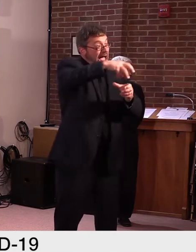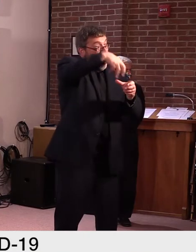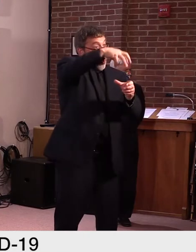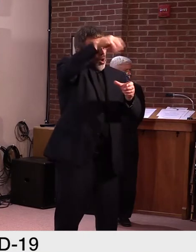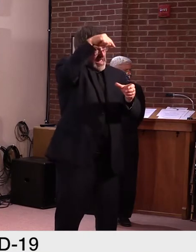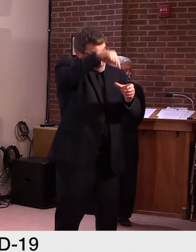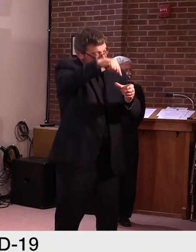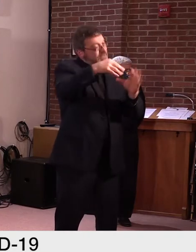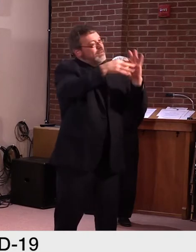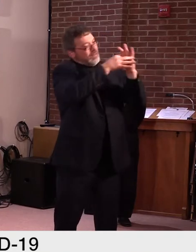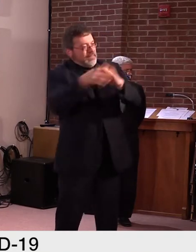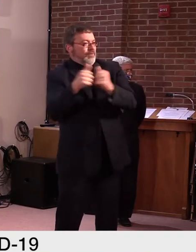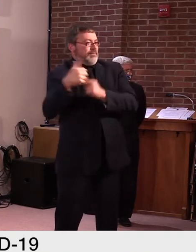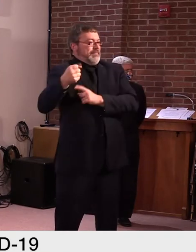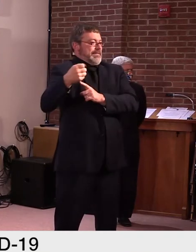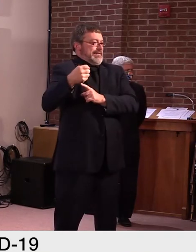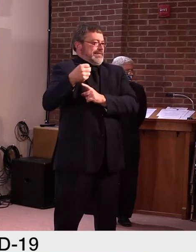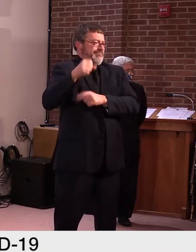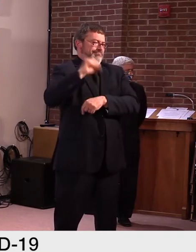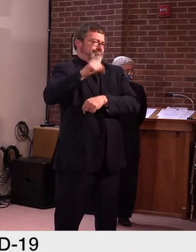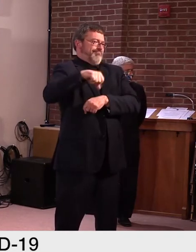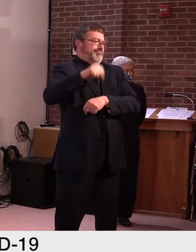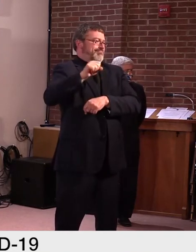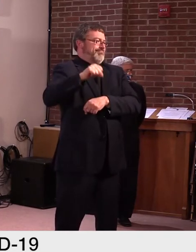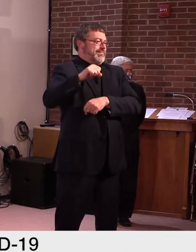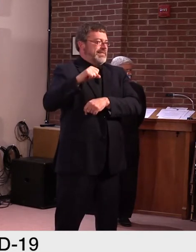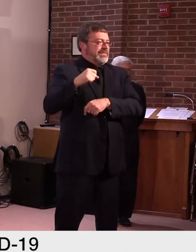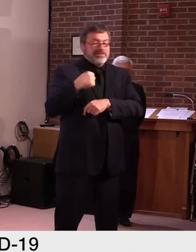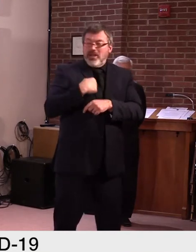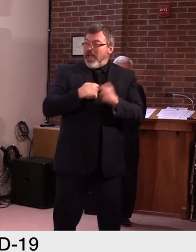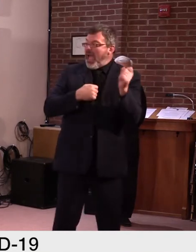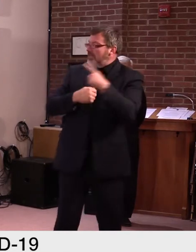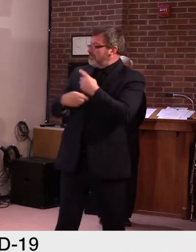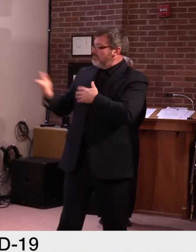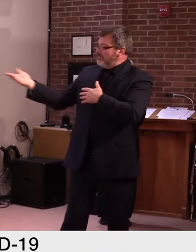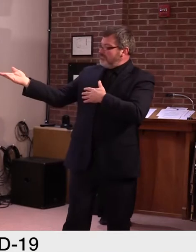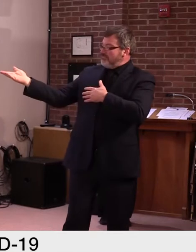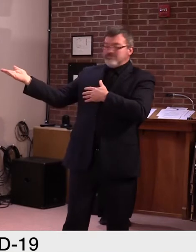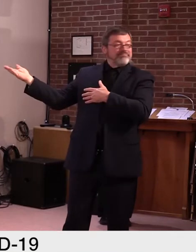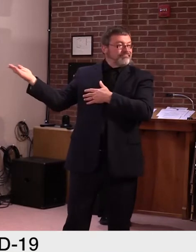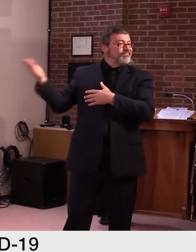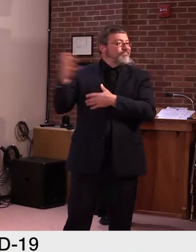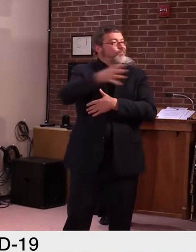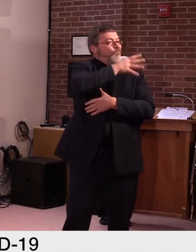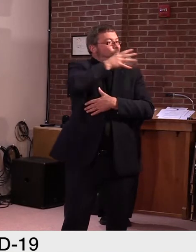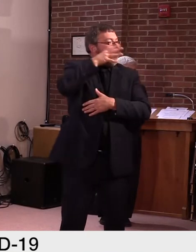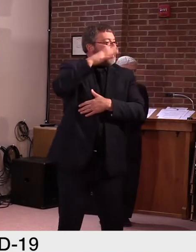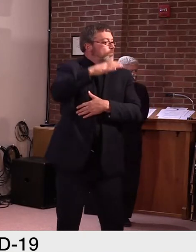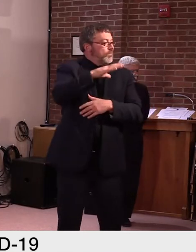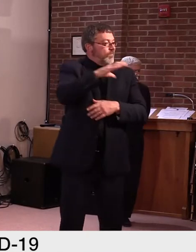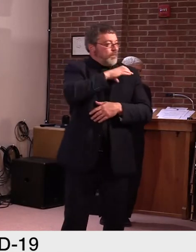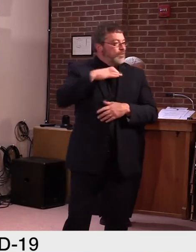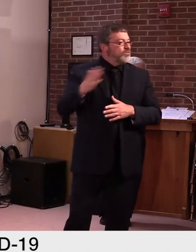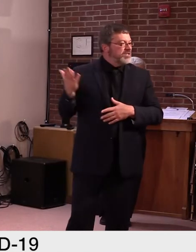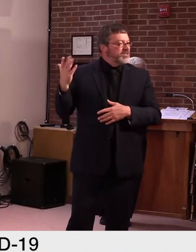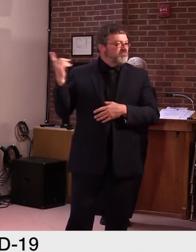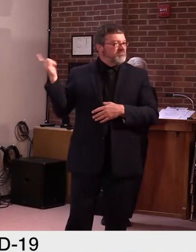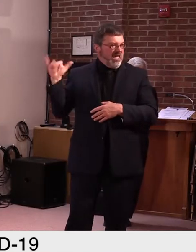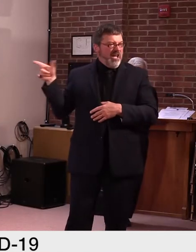I've asked Secretary Tebbets to make it clear. He's on the line now and he's done a little bit of research this week. Maybe you could fill us in.